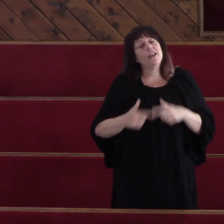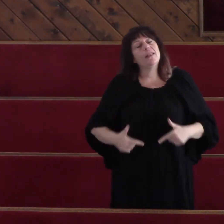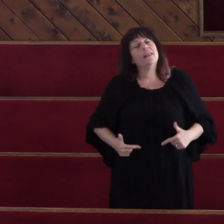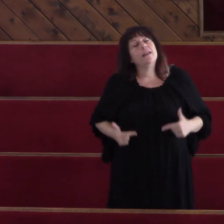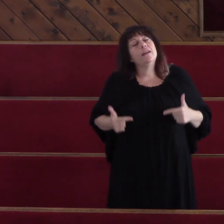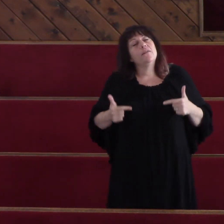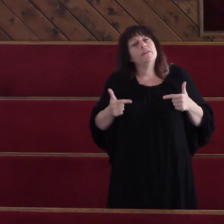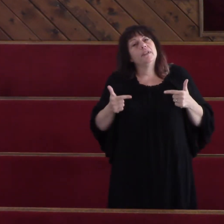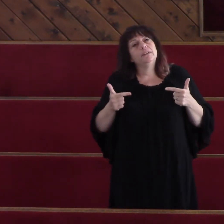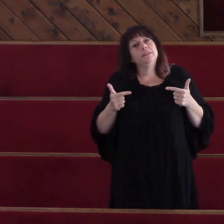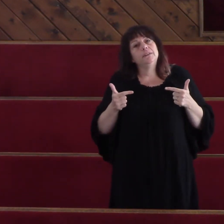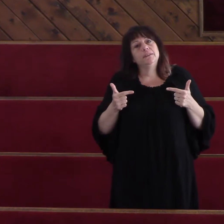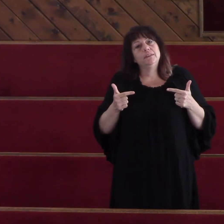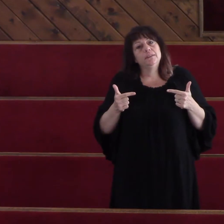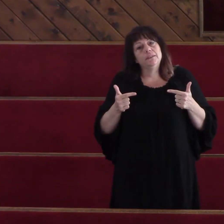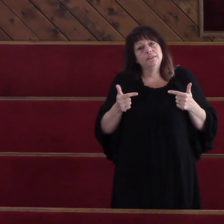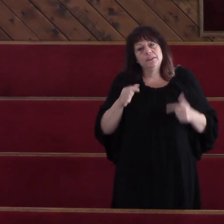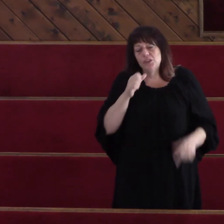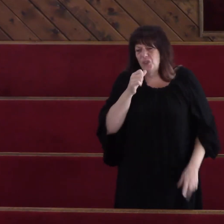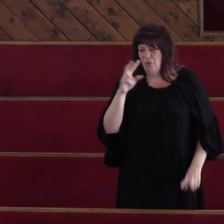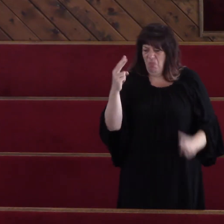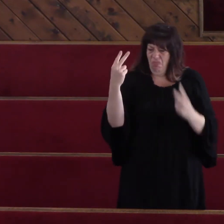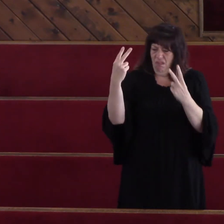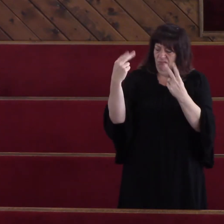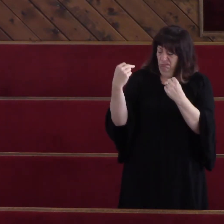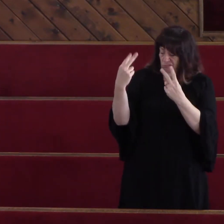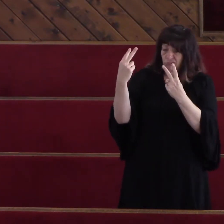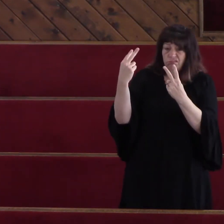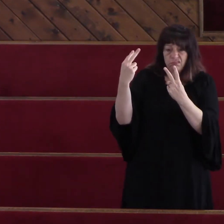Please don't look at me Don't me